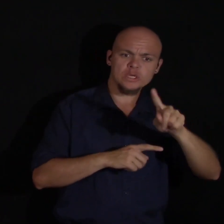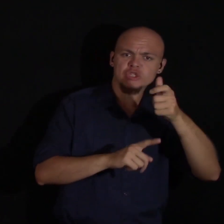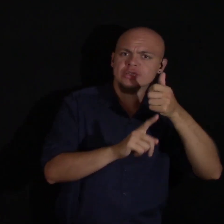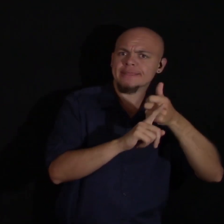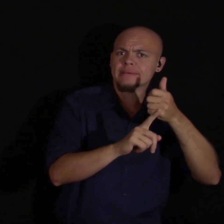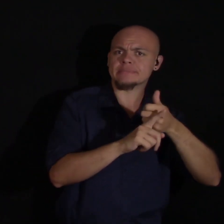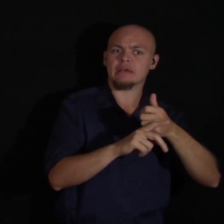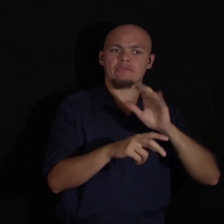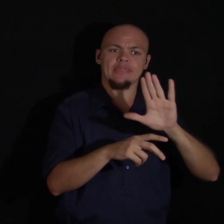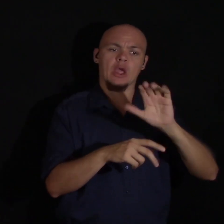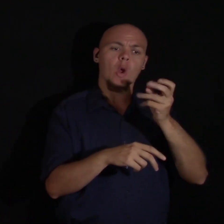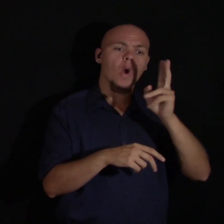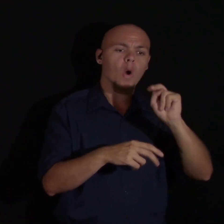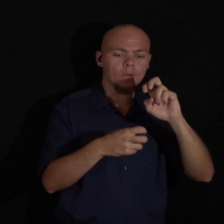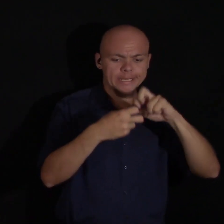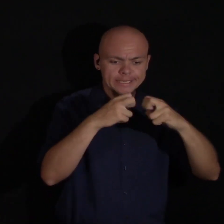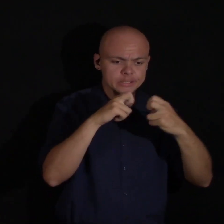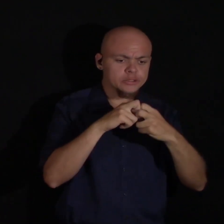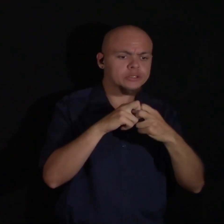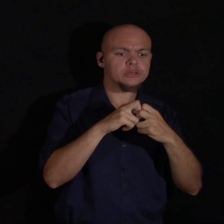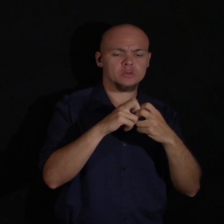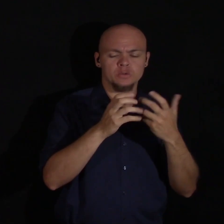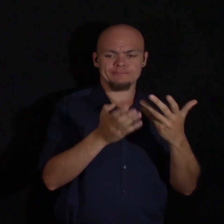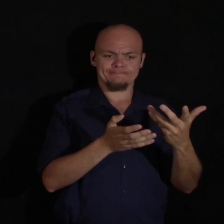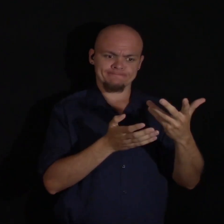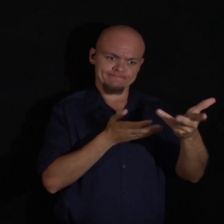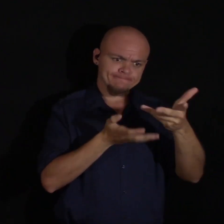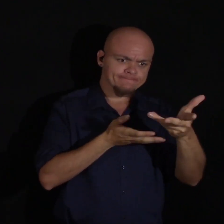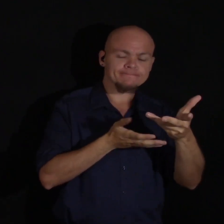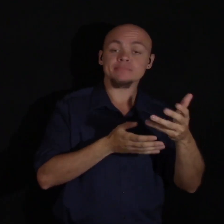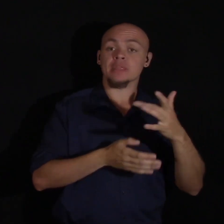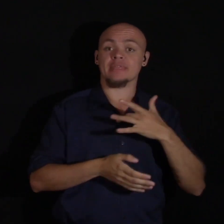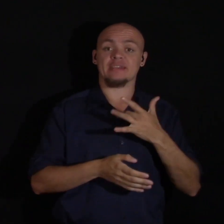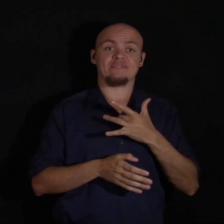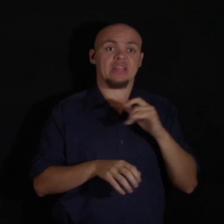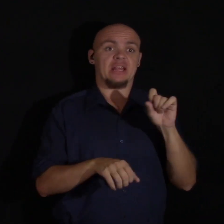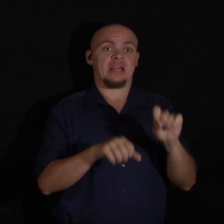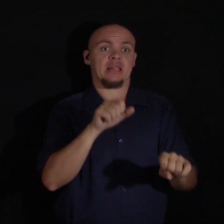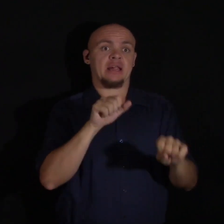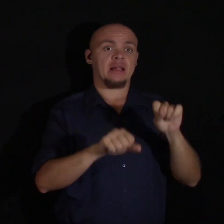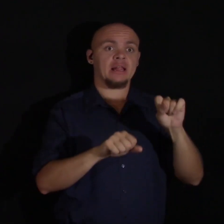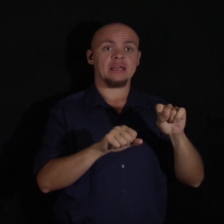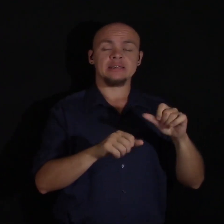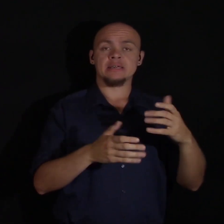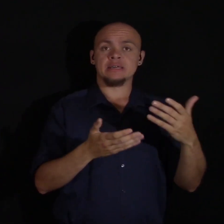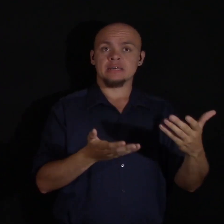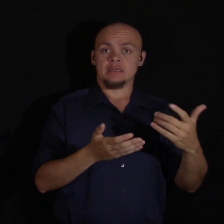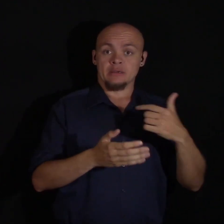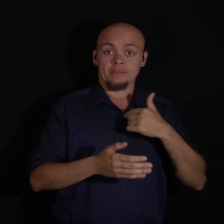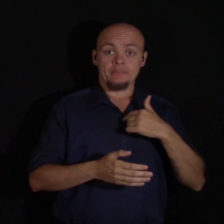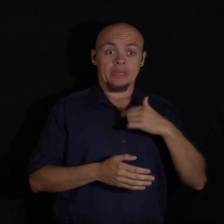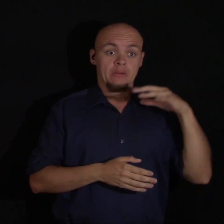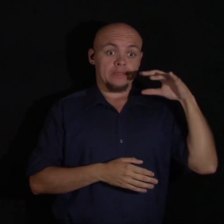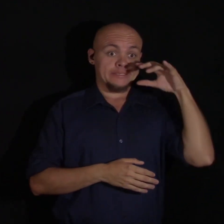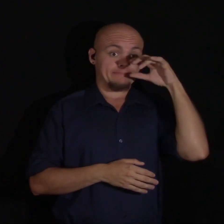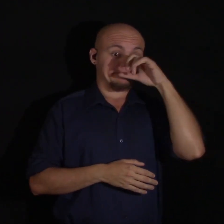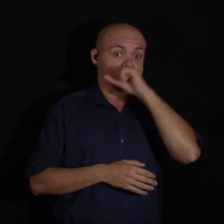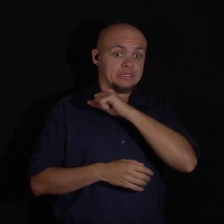will be able to stand forward and get rid of that uncertainty that I was missing.